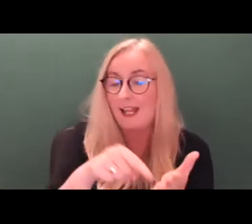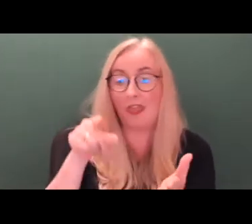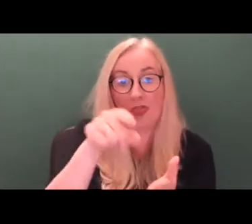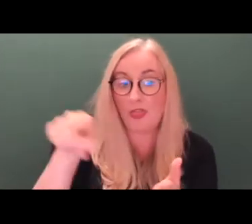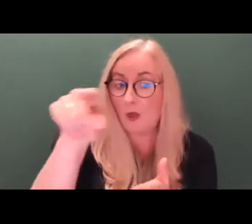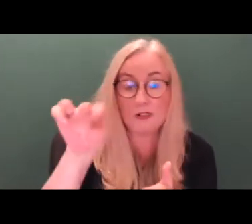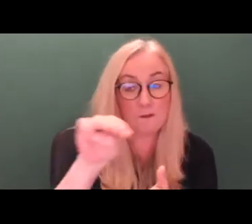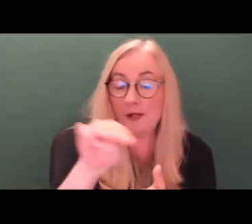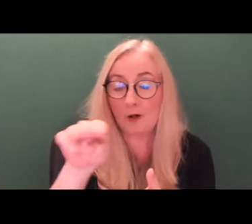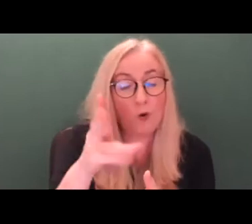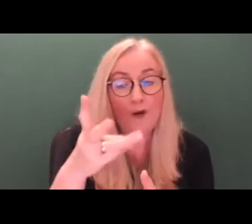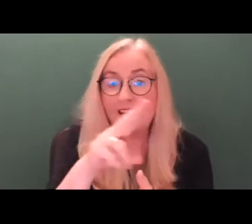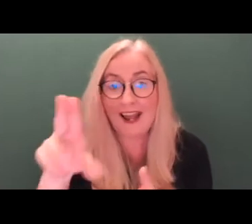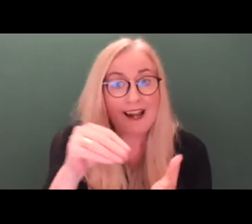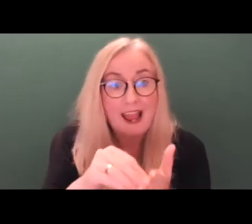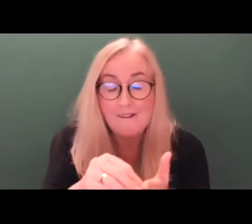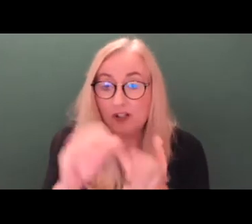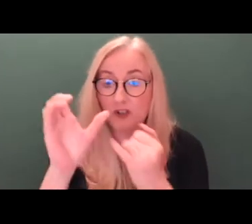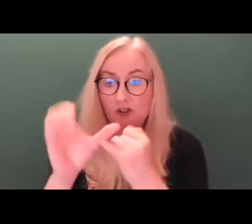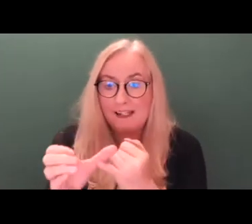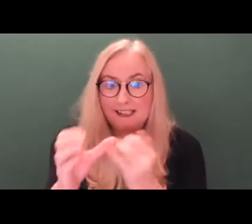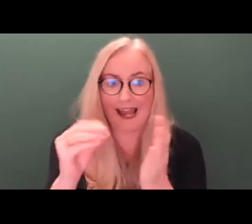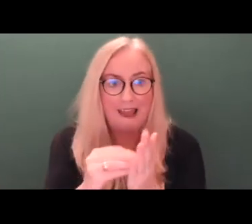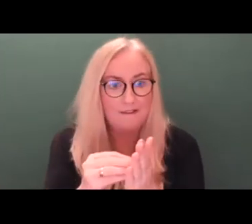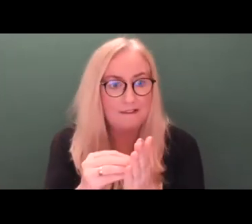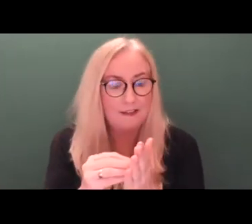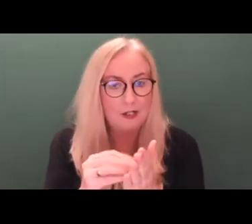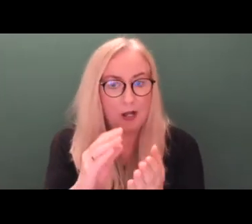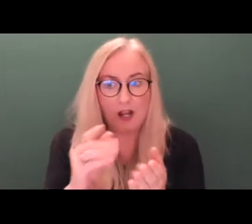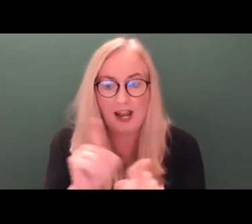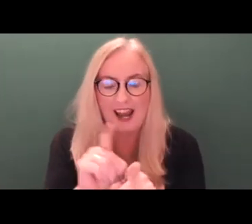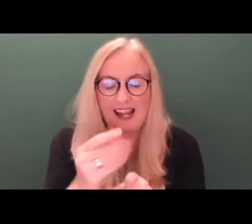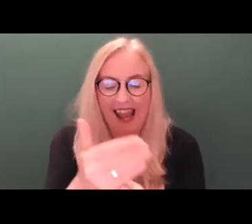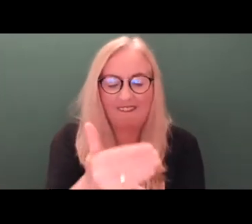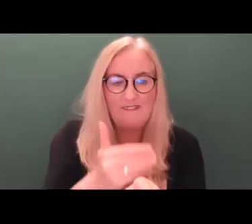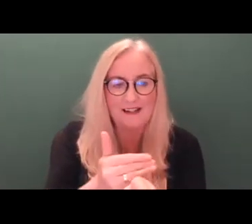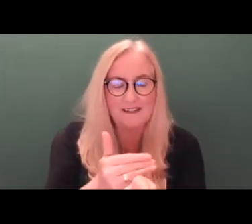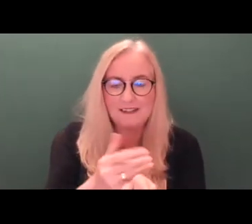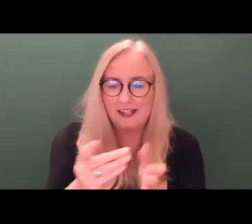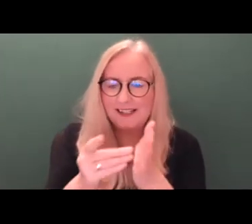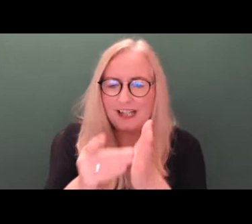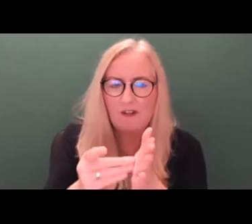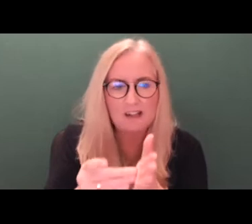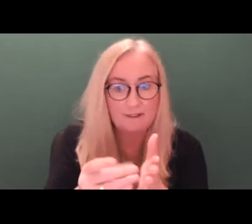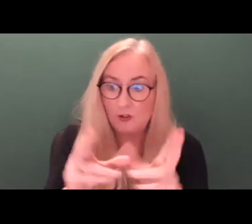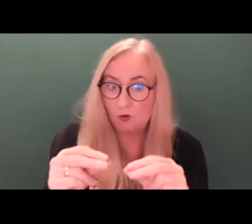to write an advanced directive. And